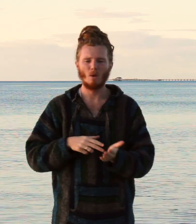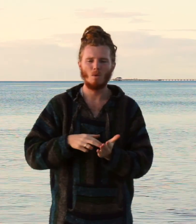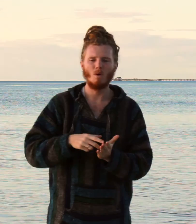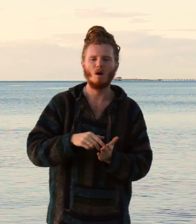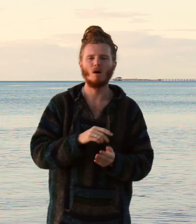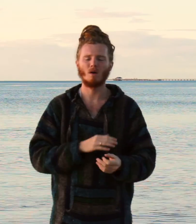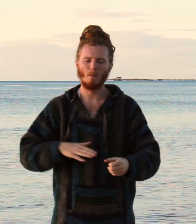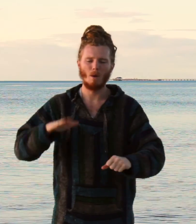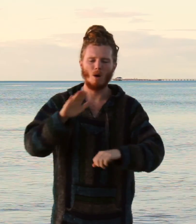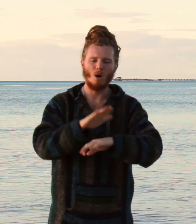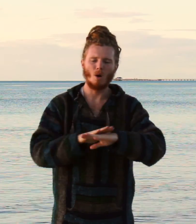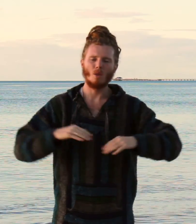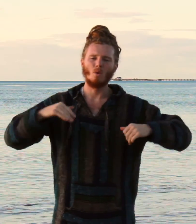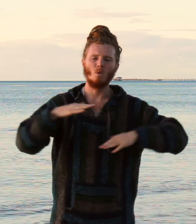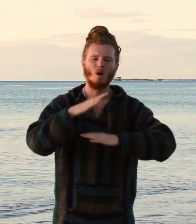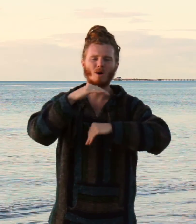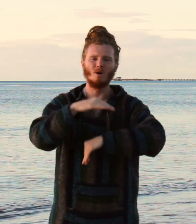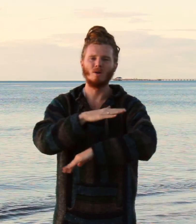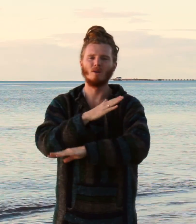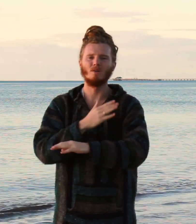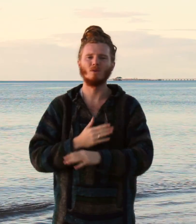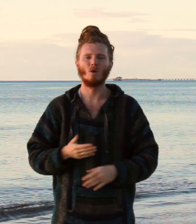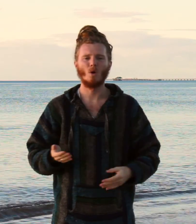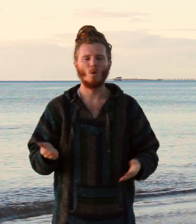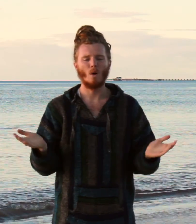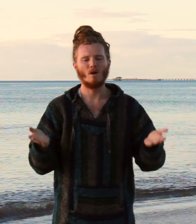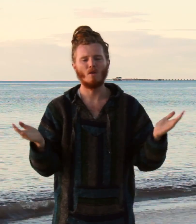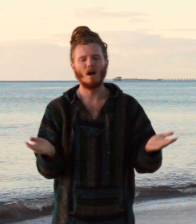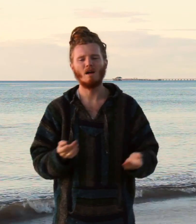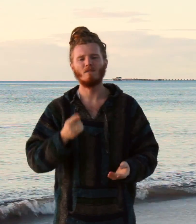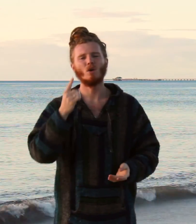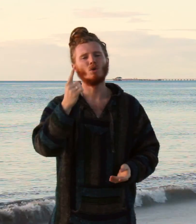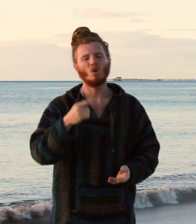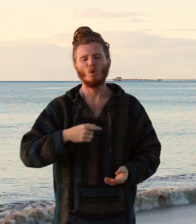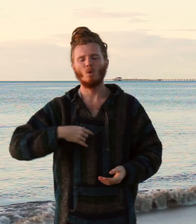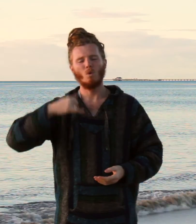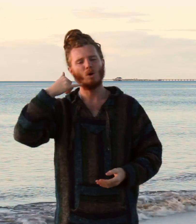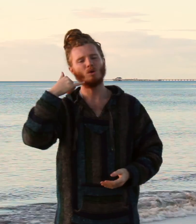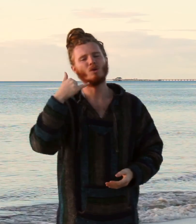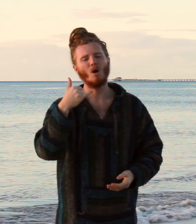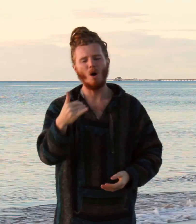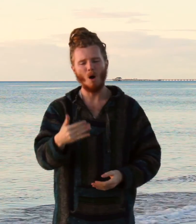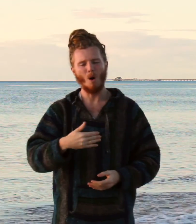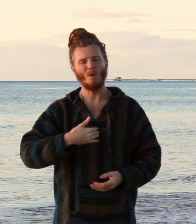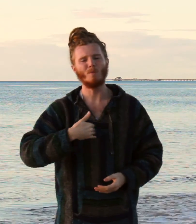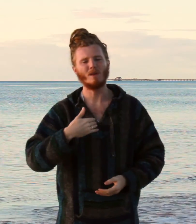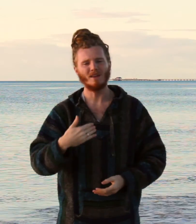walk upon the waters Let me Let me you would call me